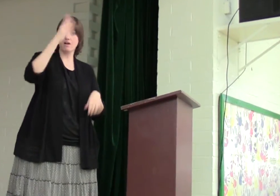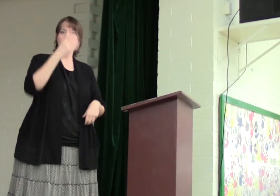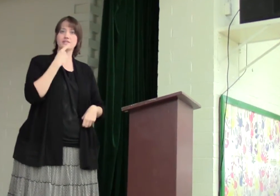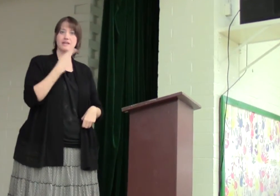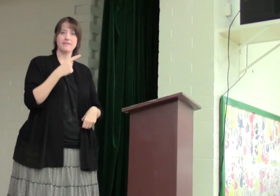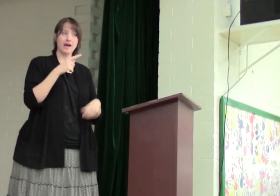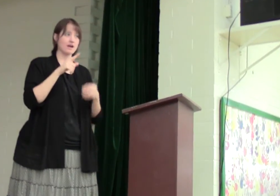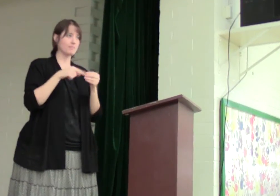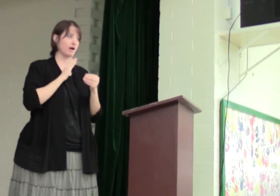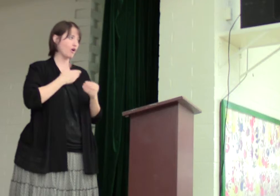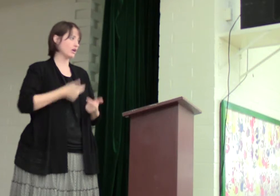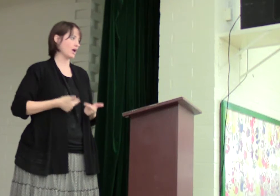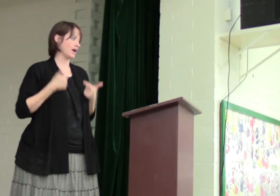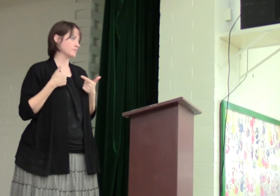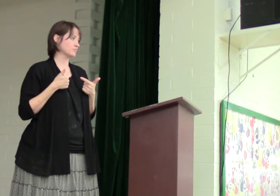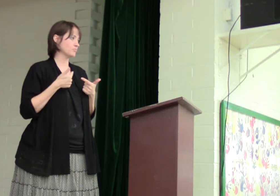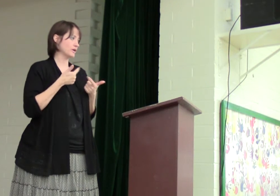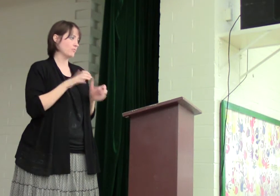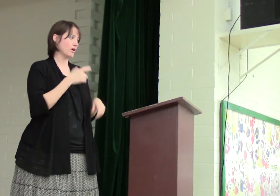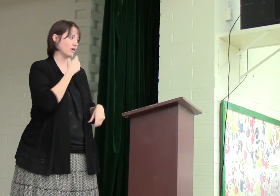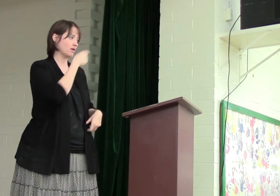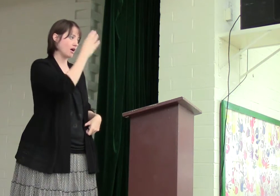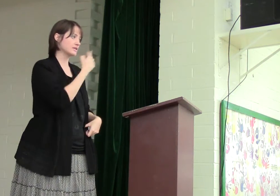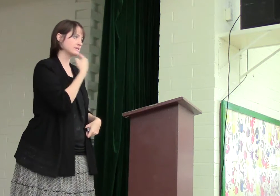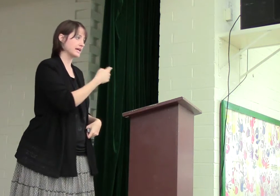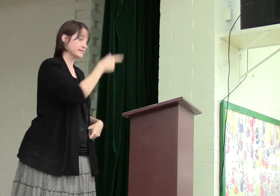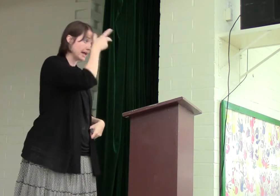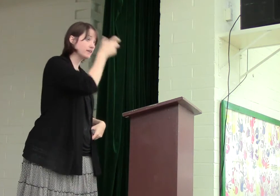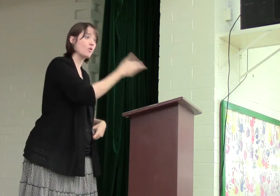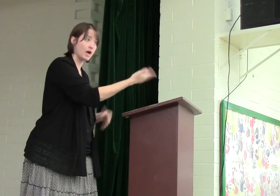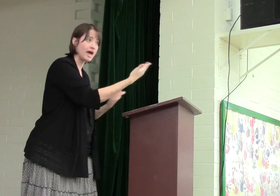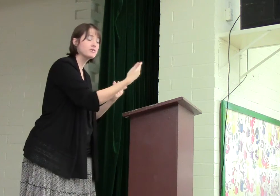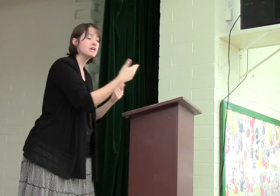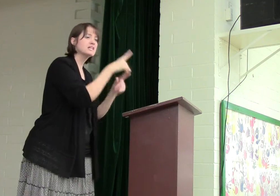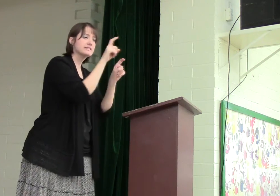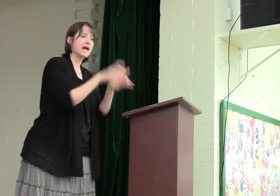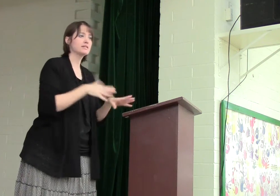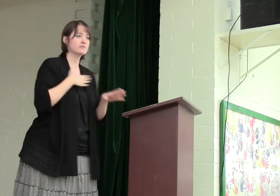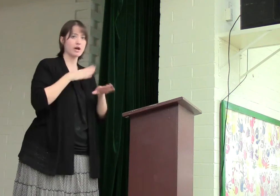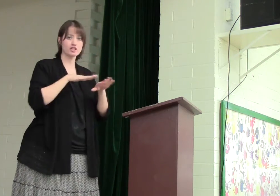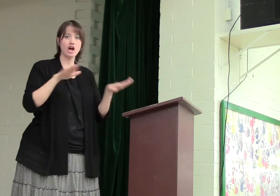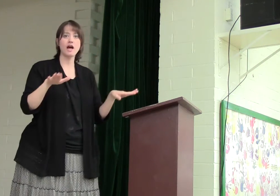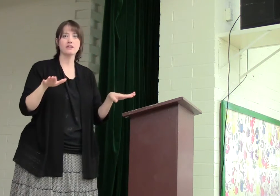God to say that about our lives. We don't want God to say, Satan, go ahead, test my child.